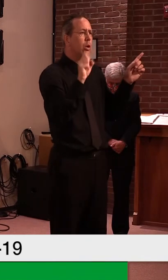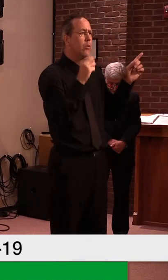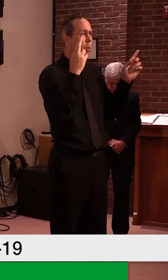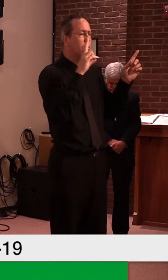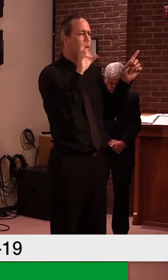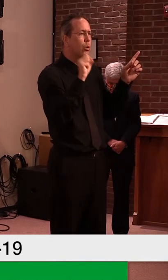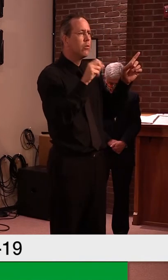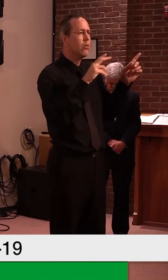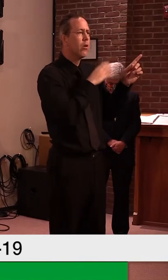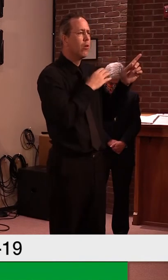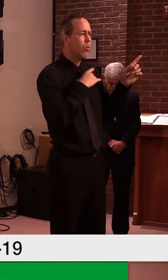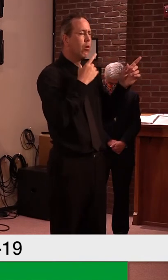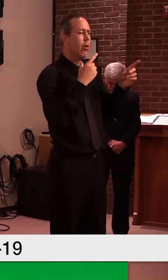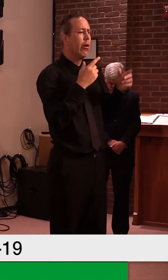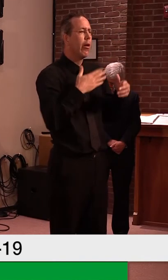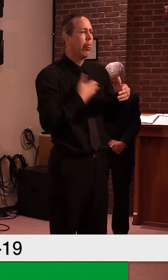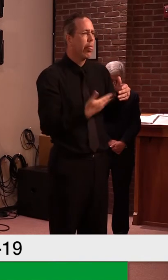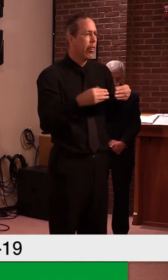All right. Great. Thank you.